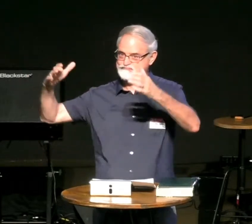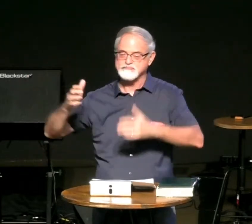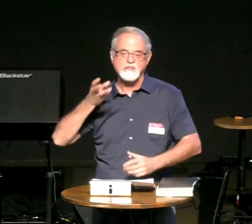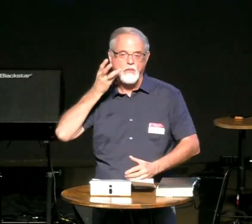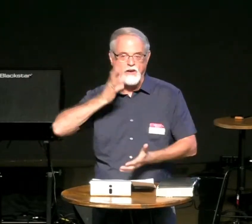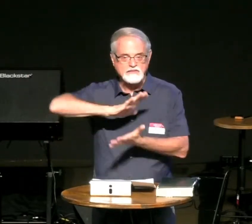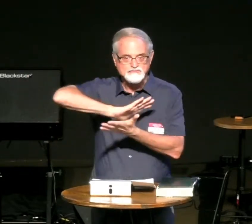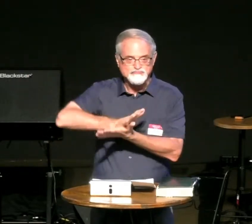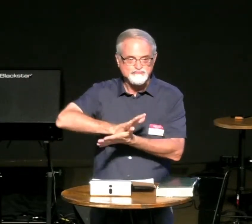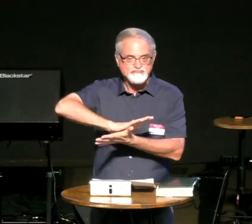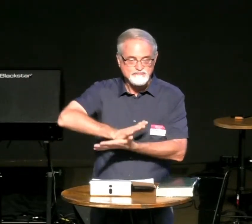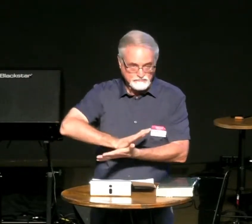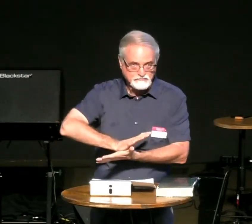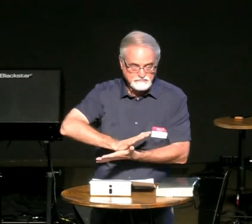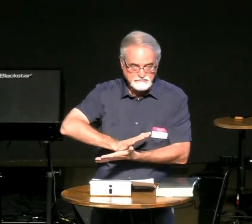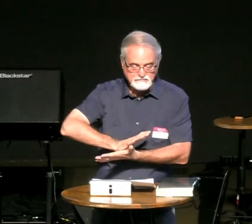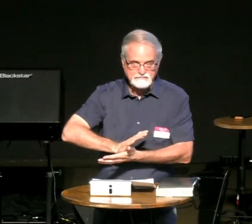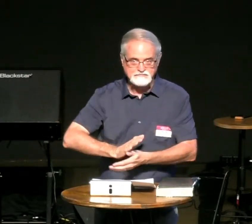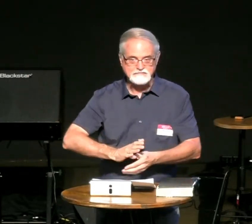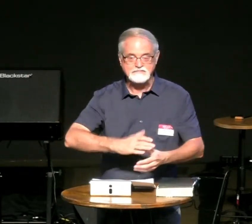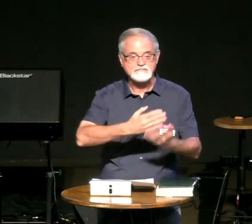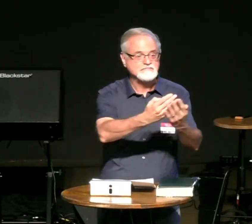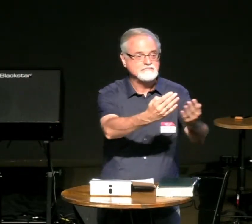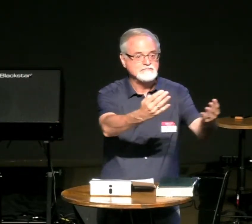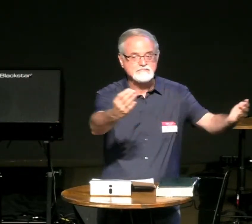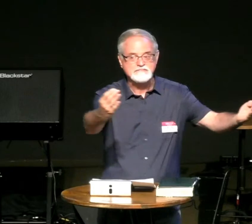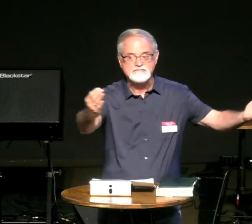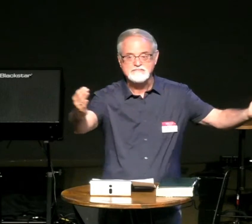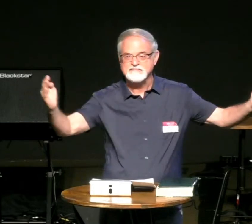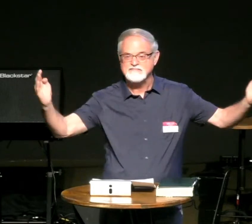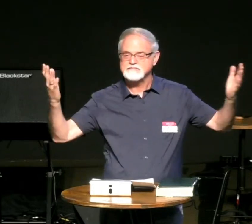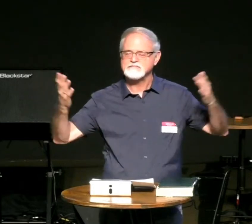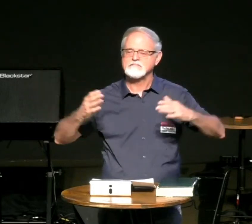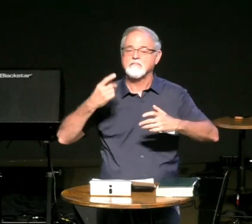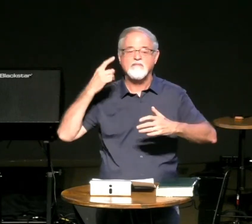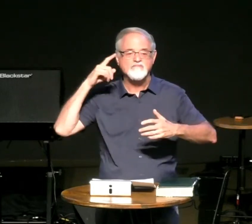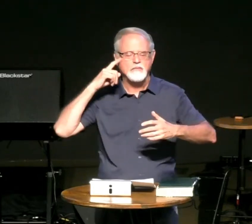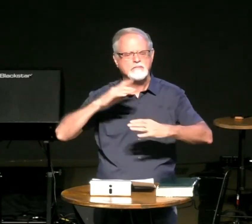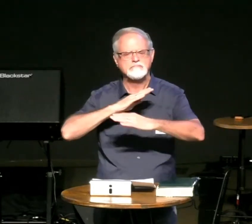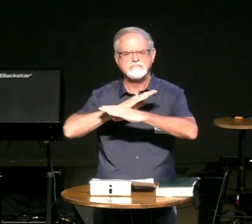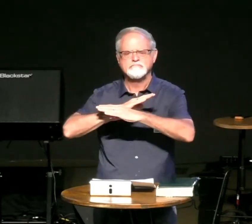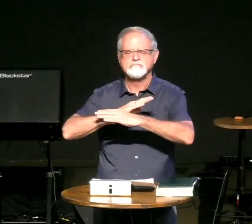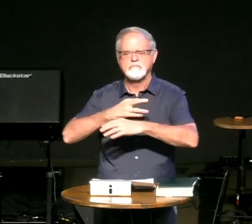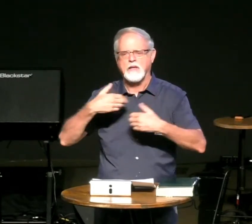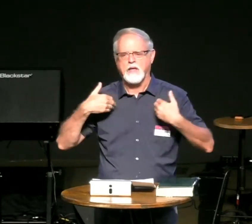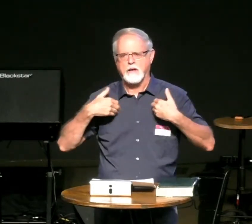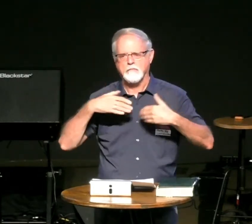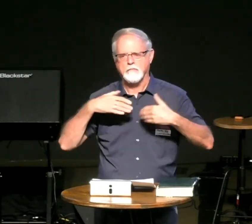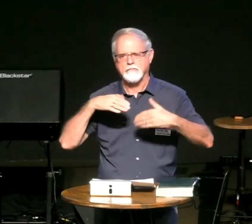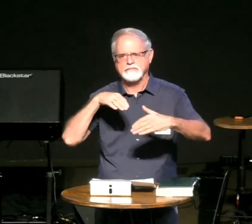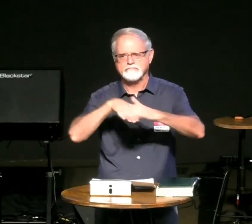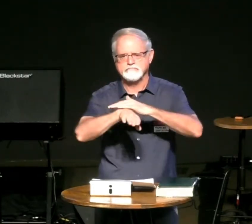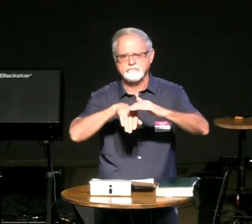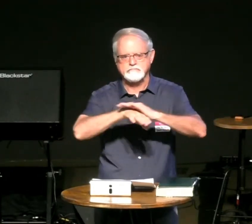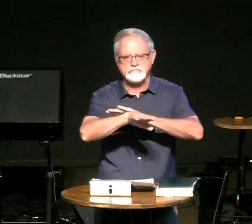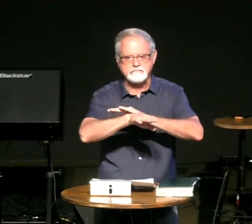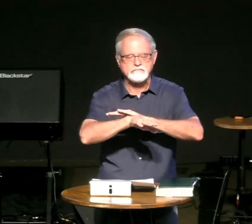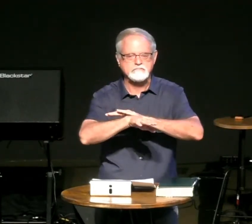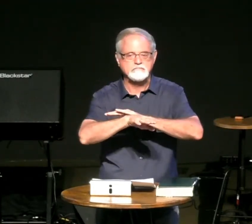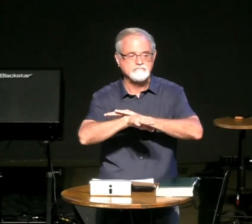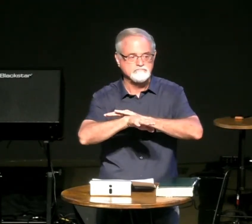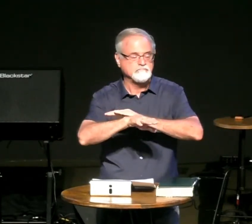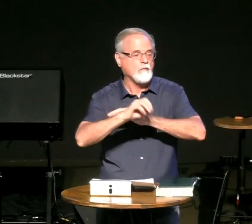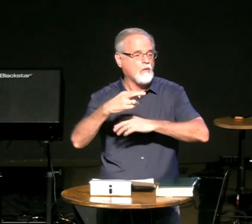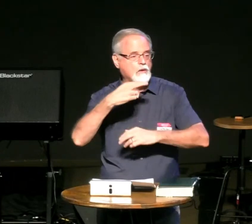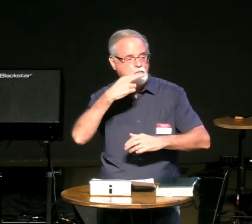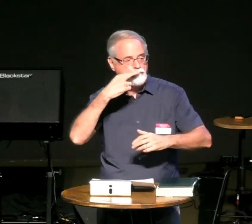big stone wall all around it the watchtower in the middle a place to press the grapes over here on the side you